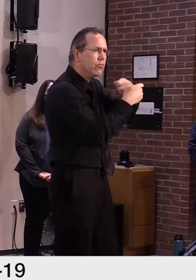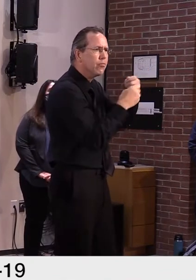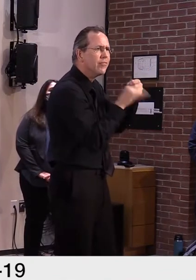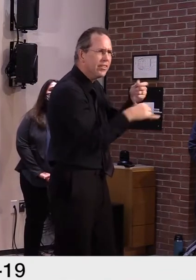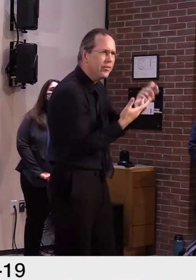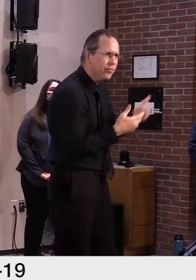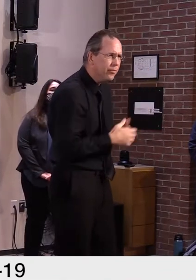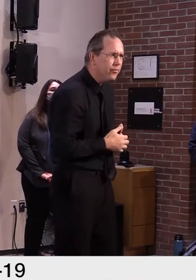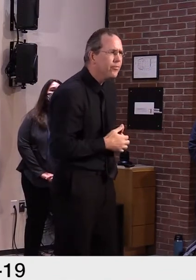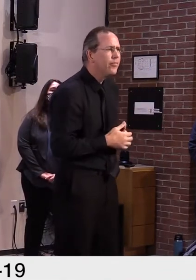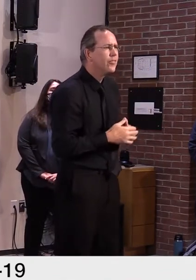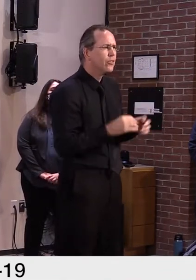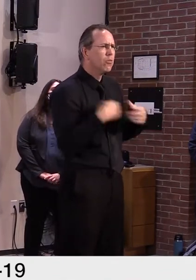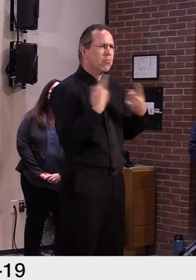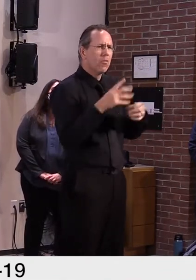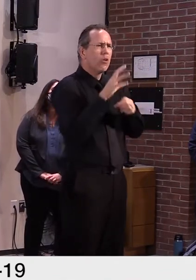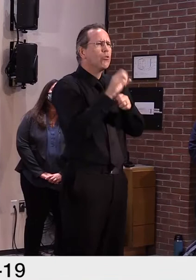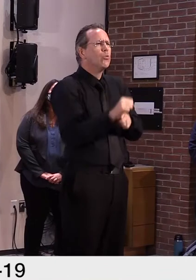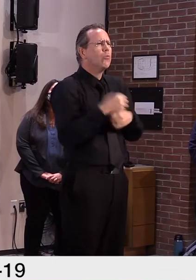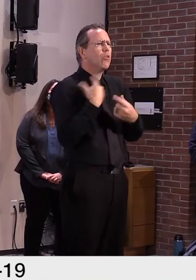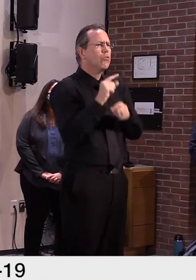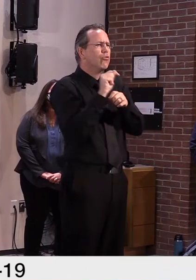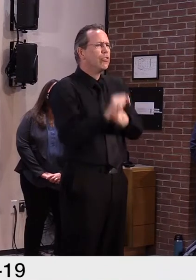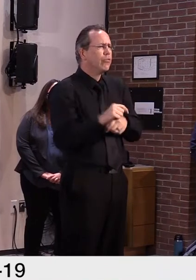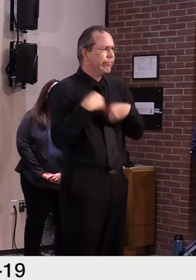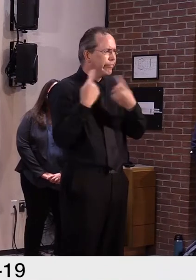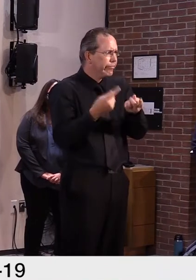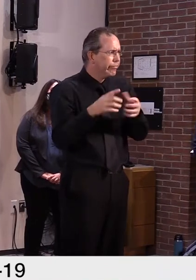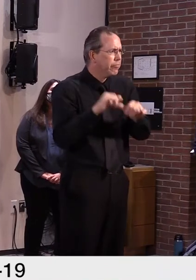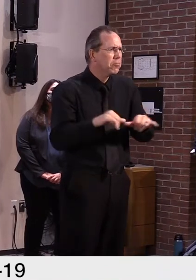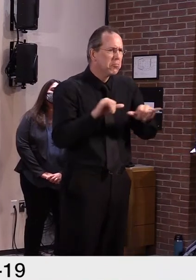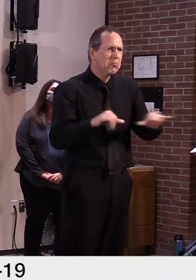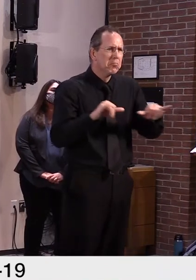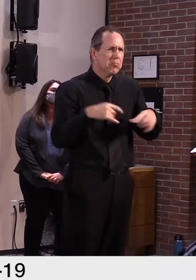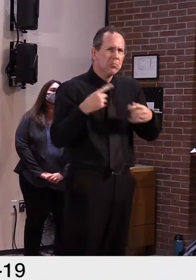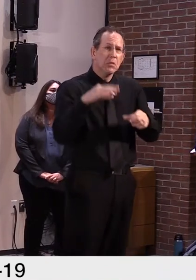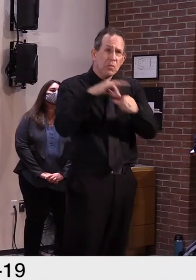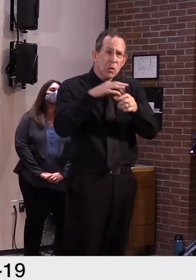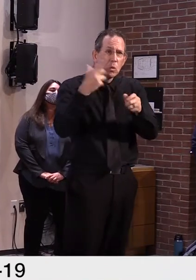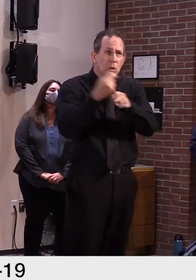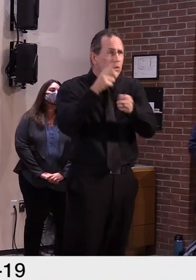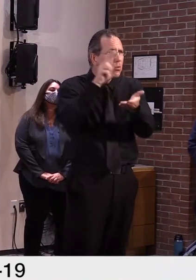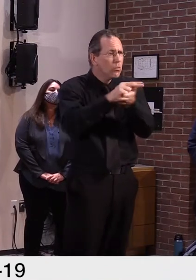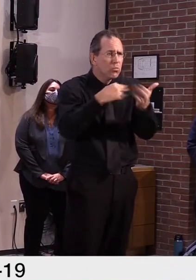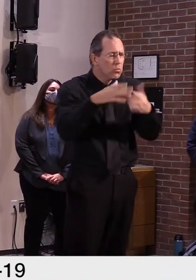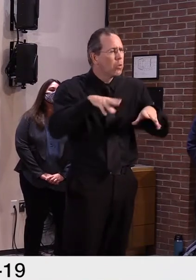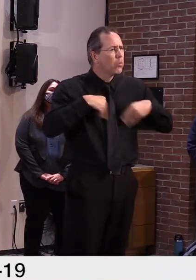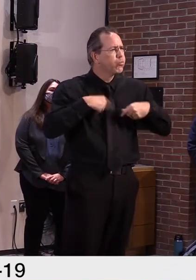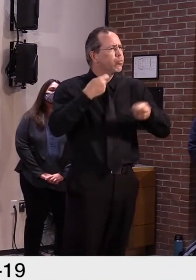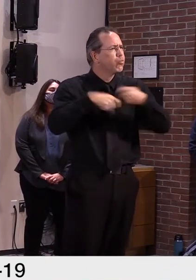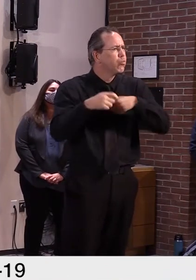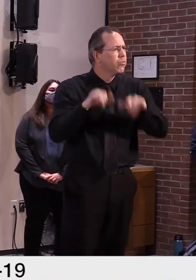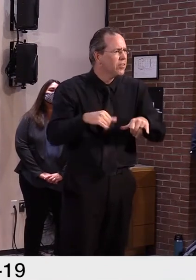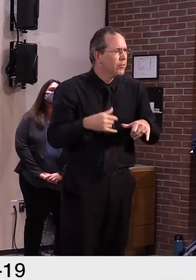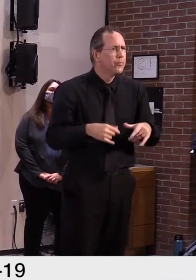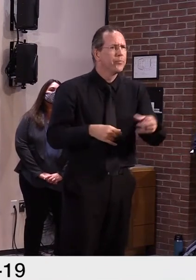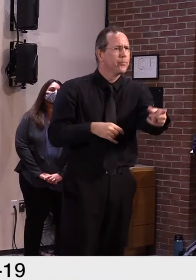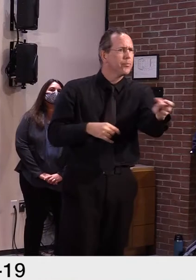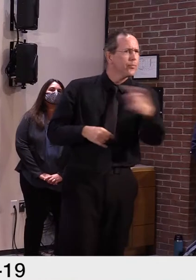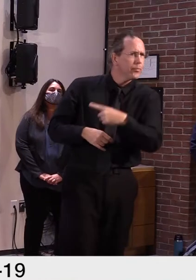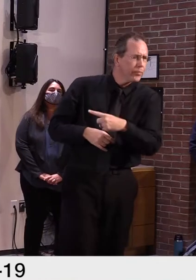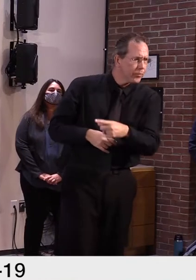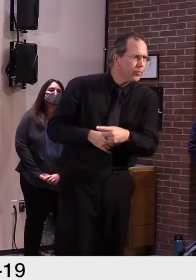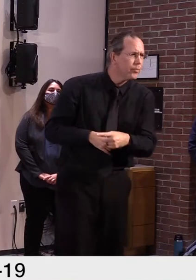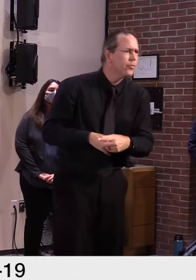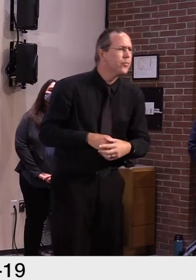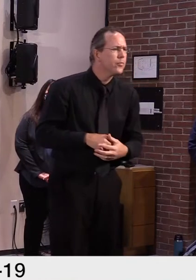And just as we're going into sort of a high-tourist season as well as the ski season coming